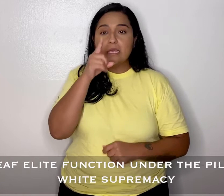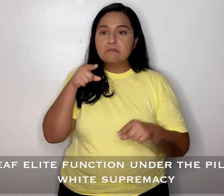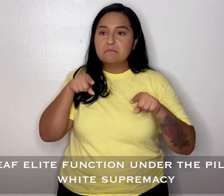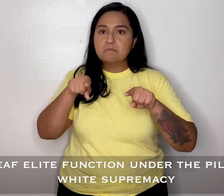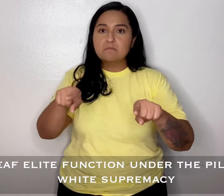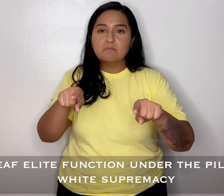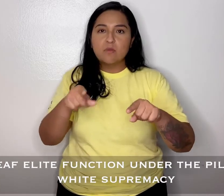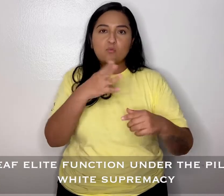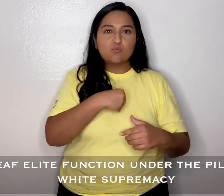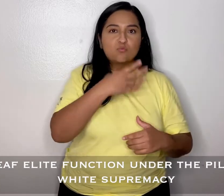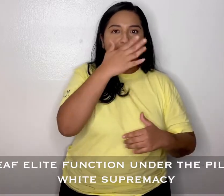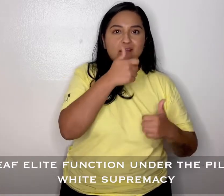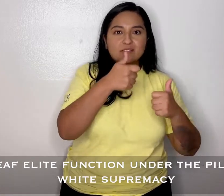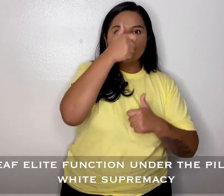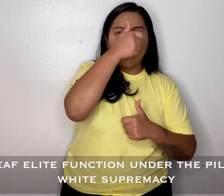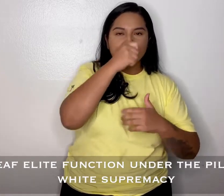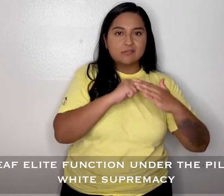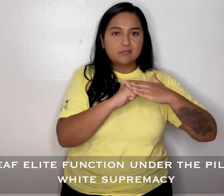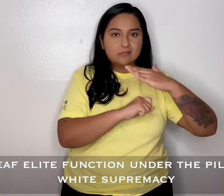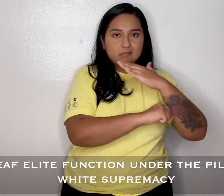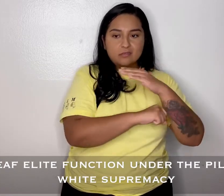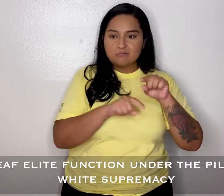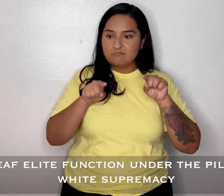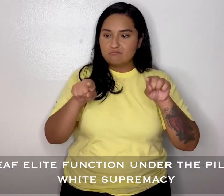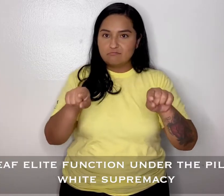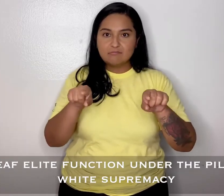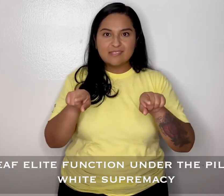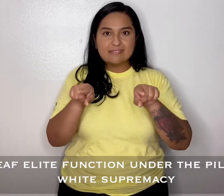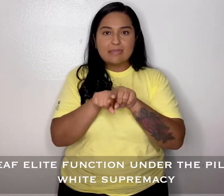The Deaf elite function under the pillars of white supremacy.